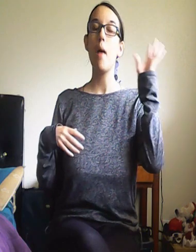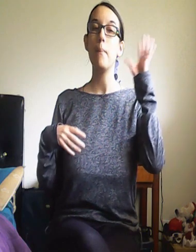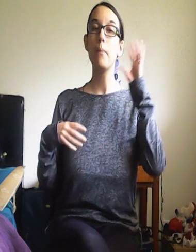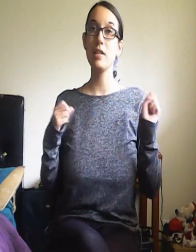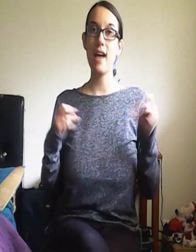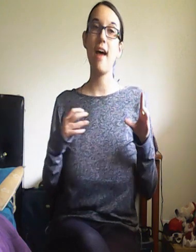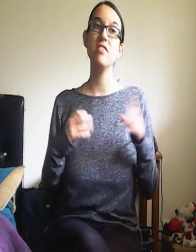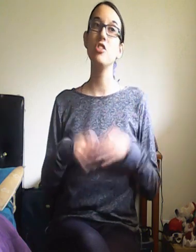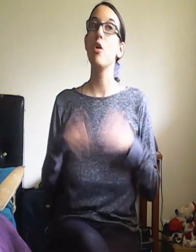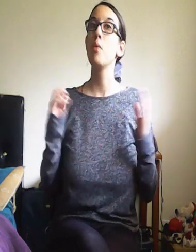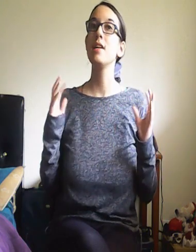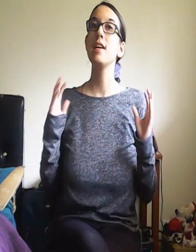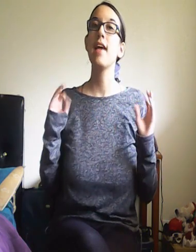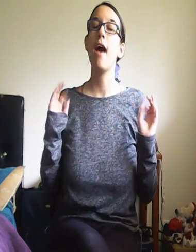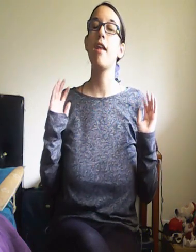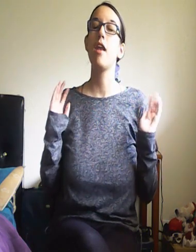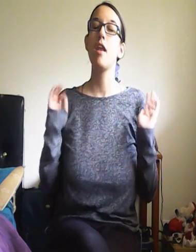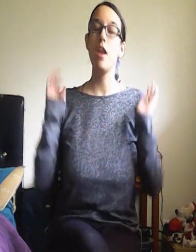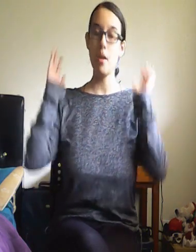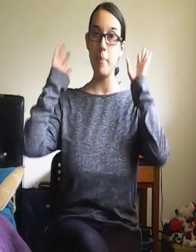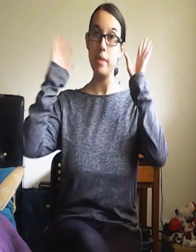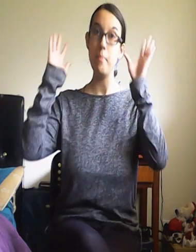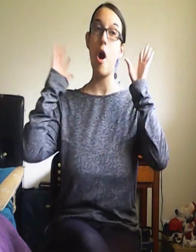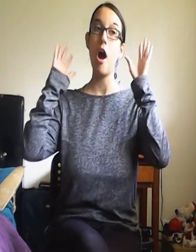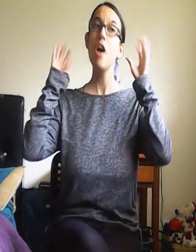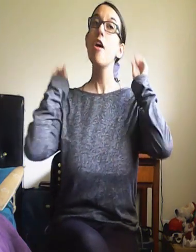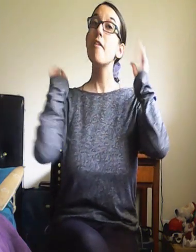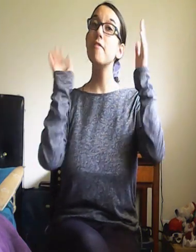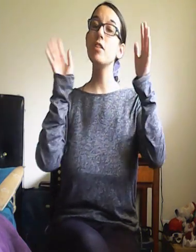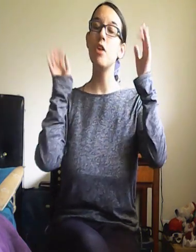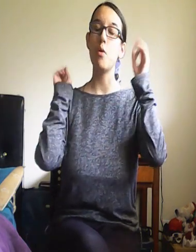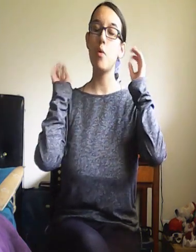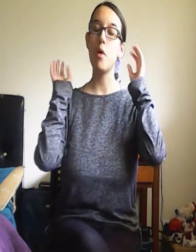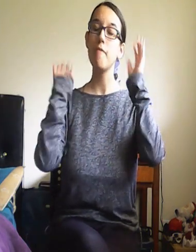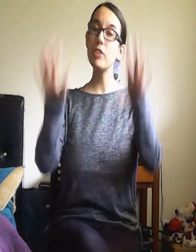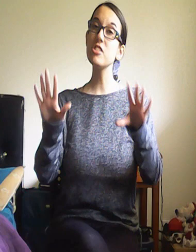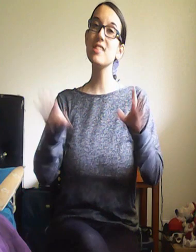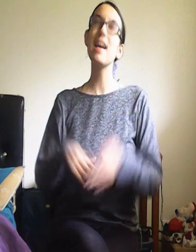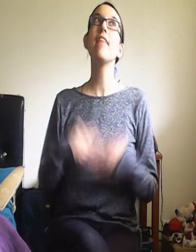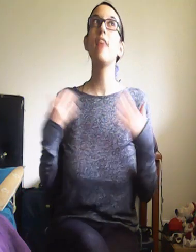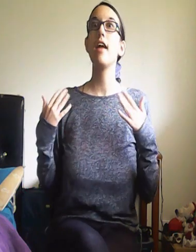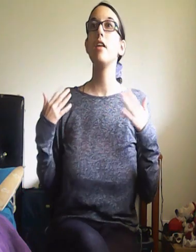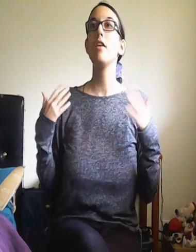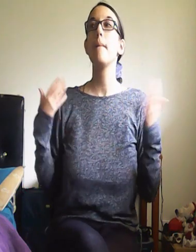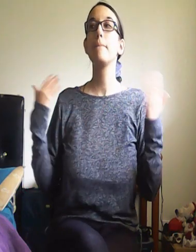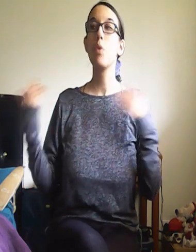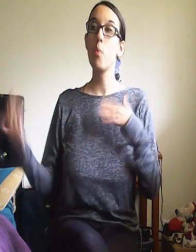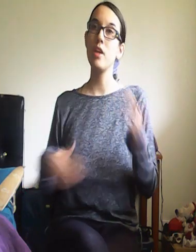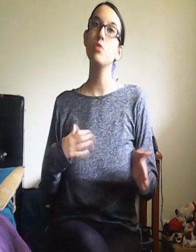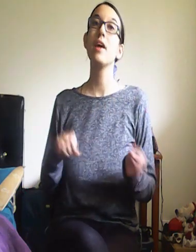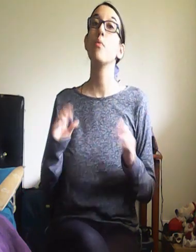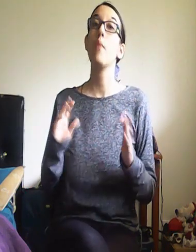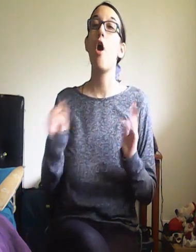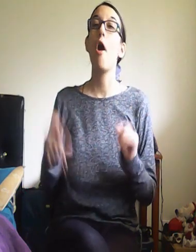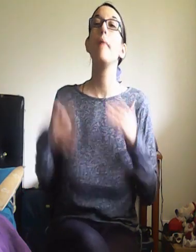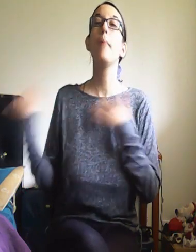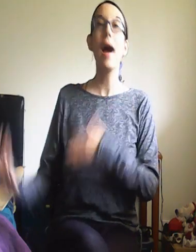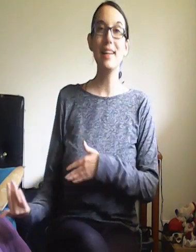ties, you know, what can be bought, you know, first and then what you can wait on buying.